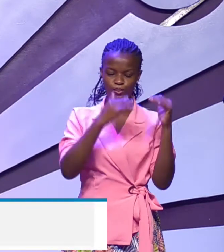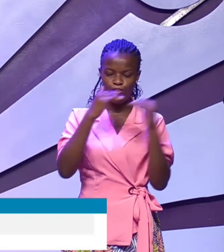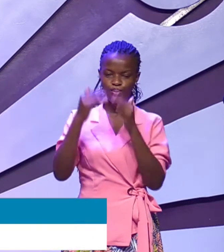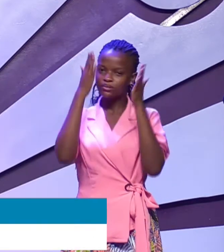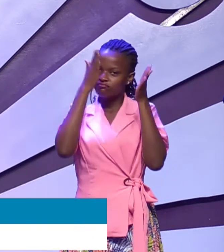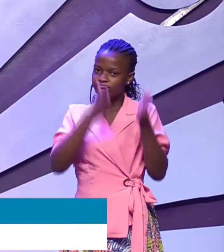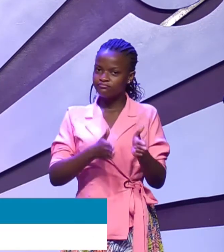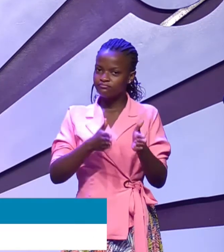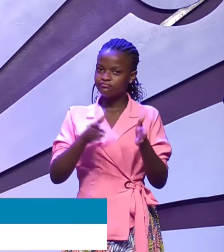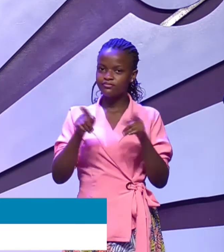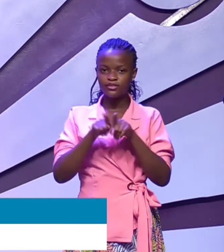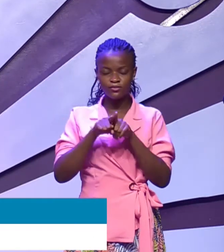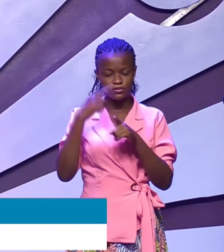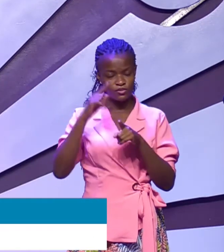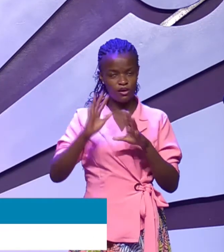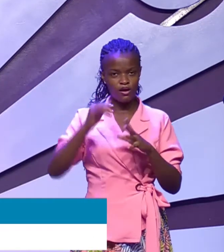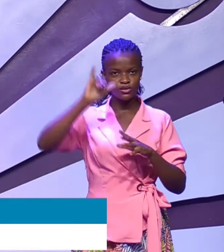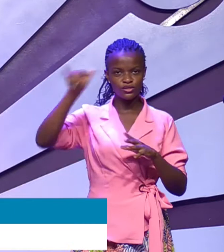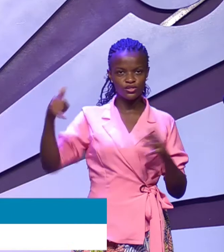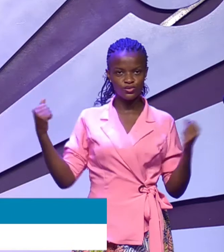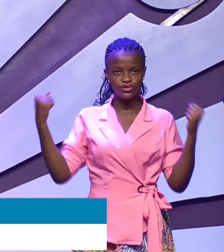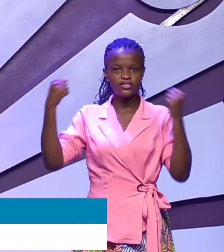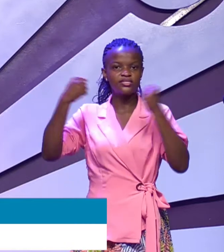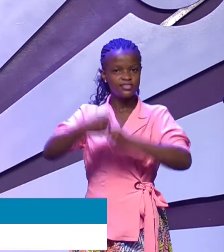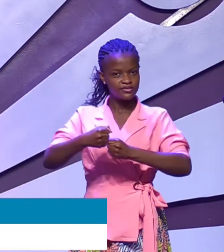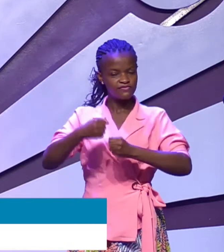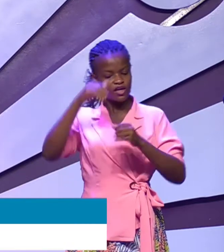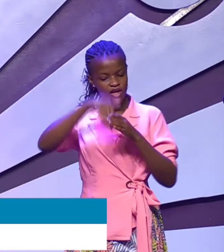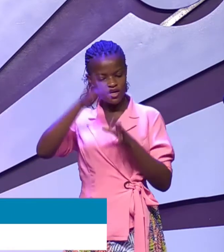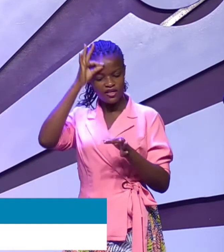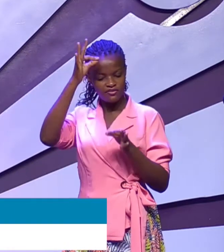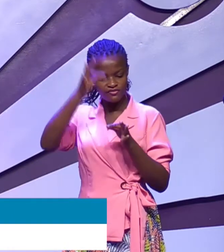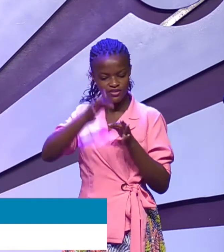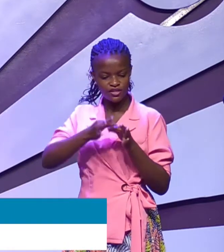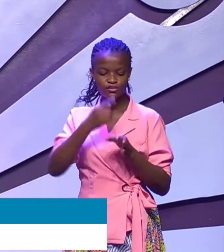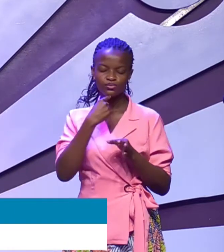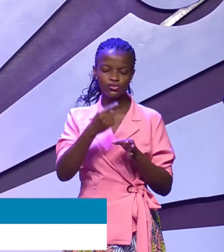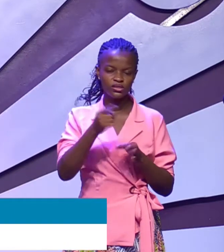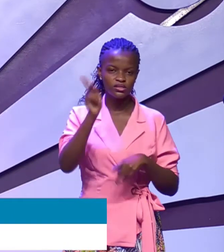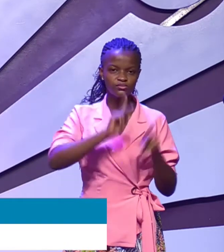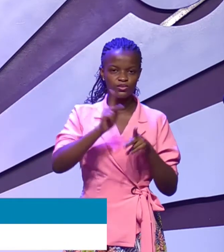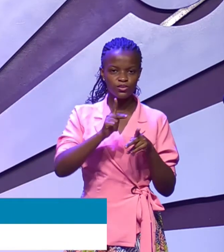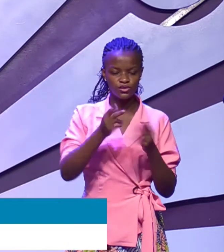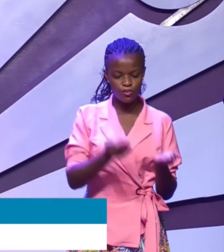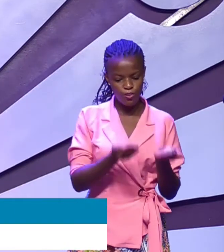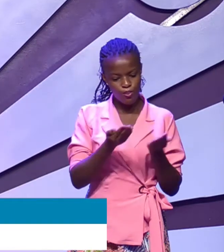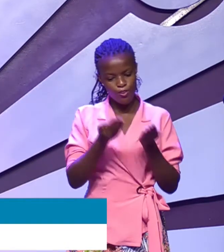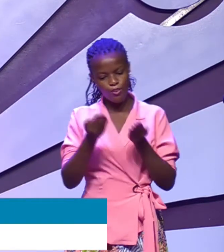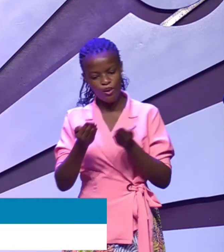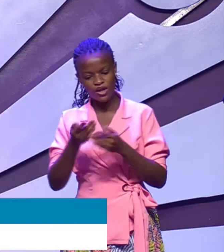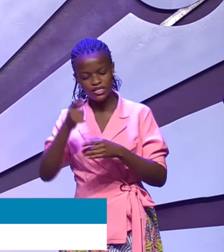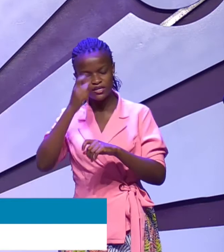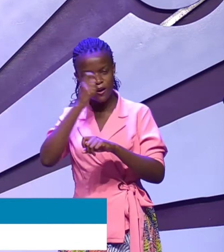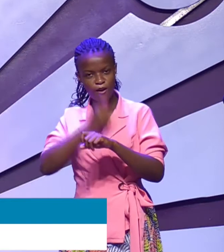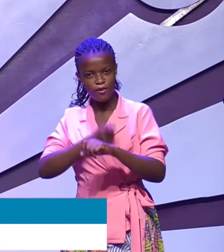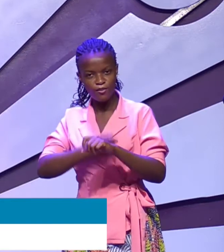We saw how Joseph, by faith, told his people to take his bones and bury them